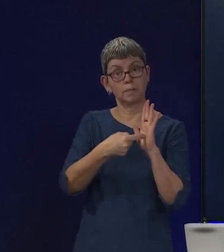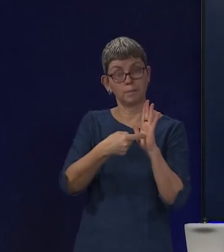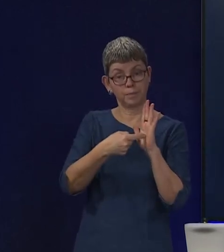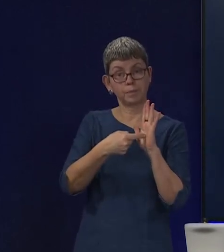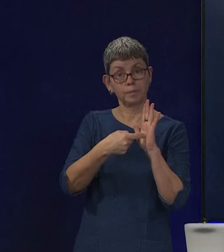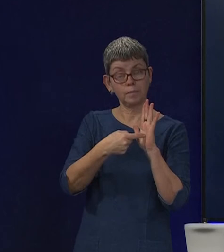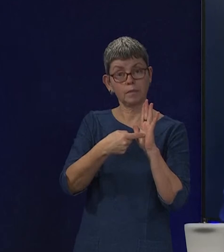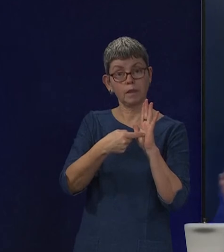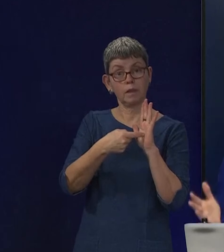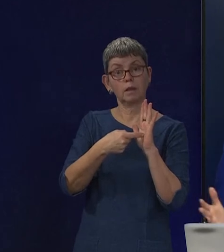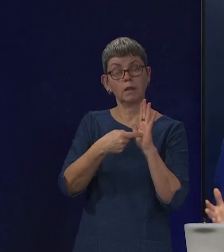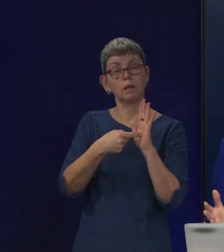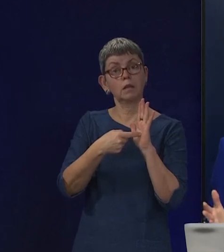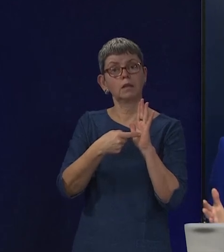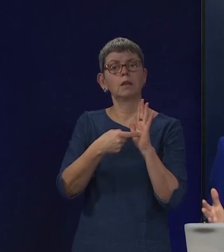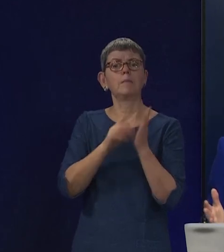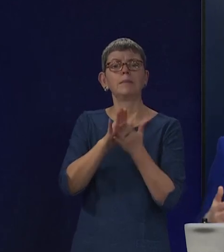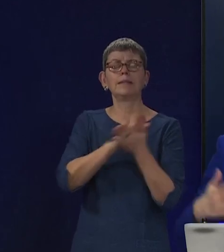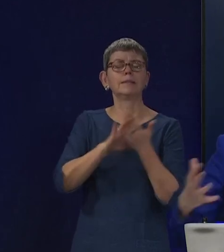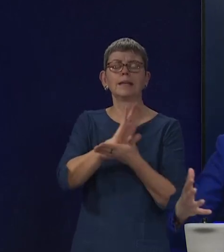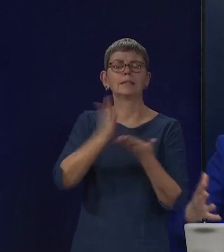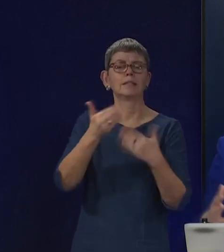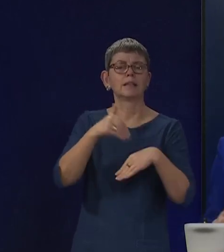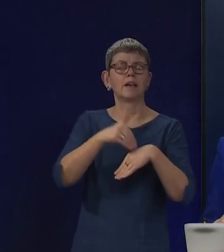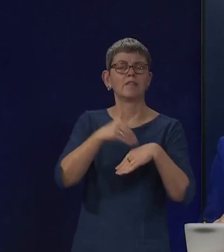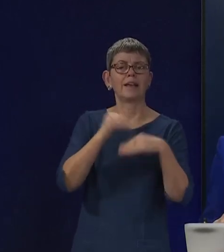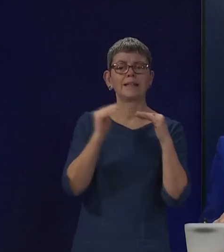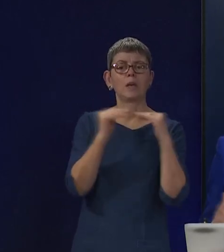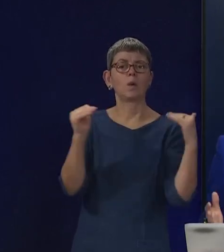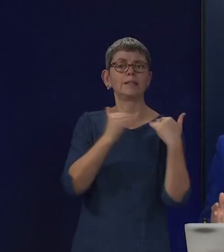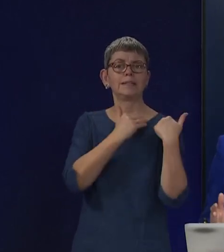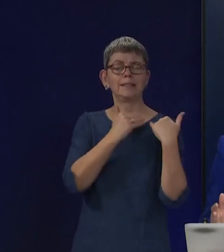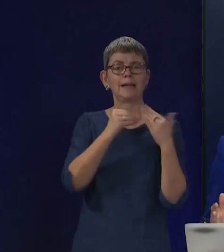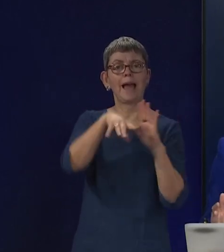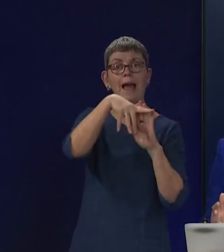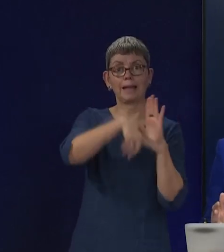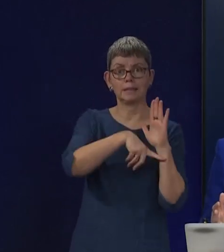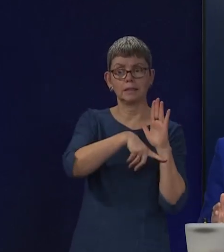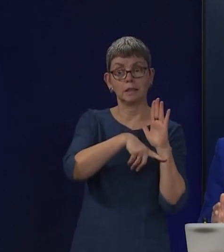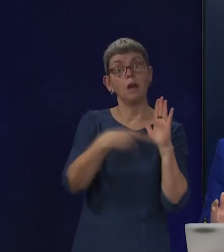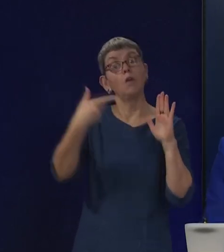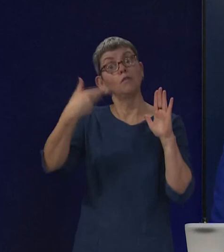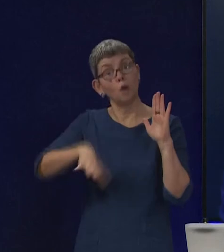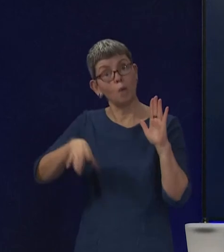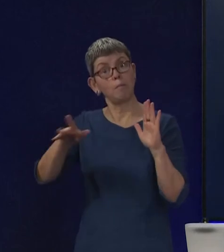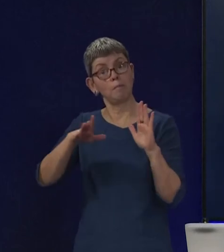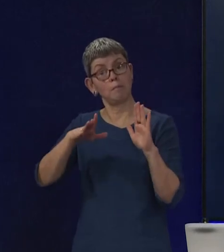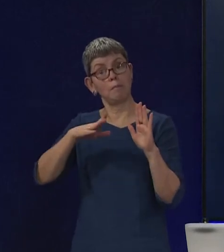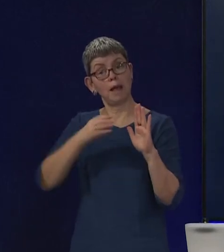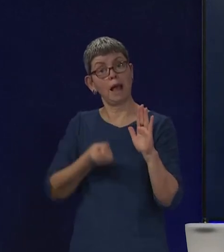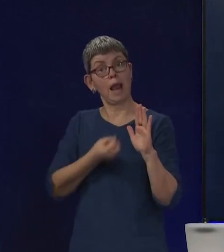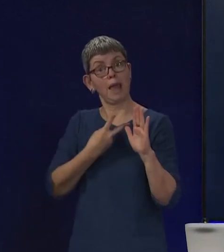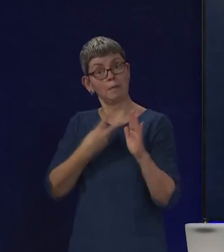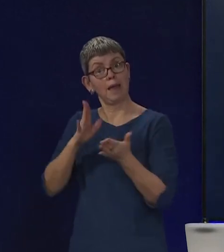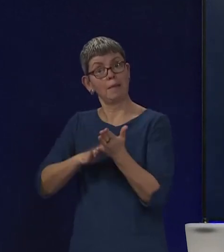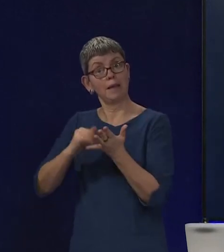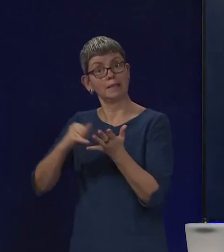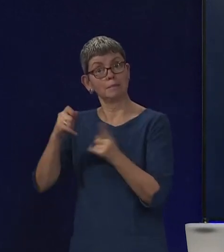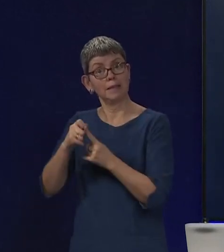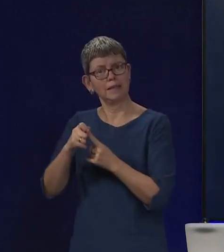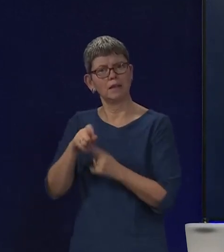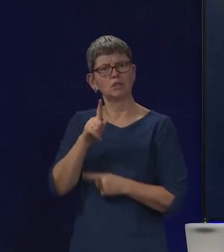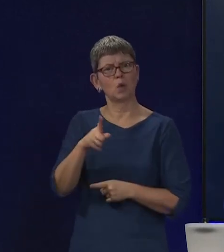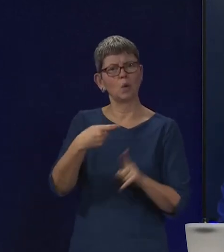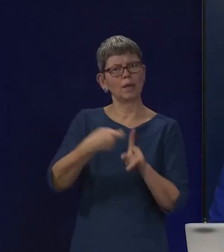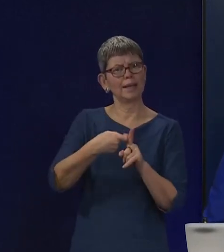doesn't affect the Equality Act came from a Labour, or originated with a Labour MSP. So those comments to Keir Starmer, from Keir